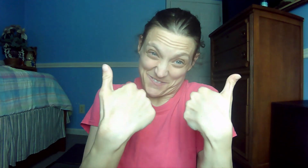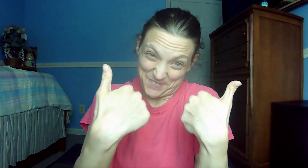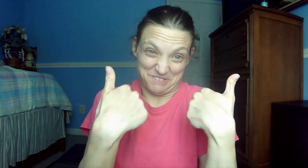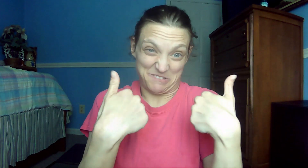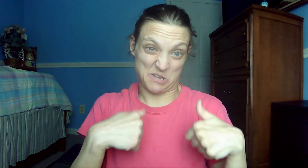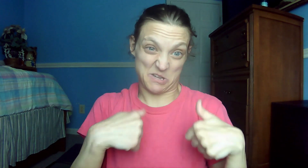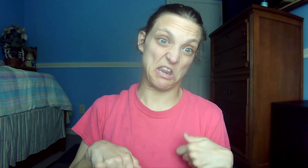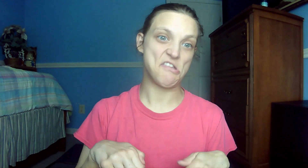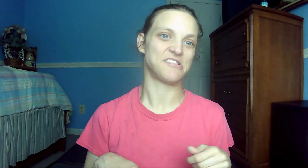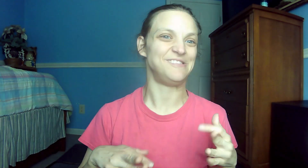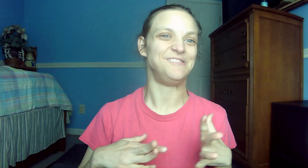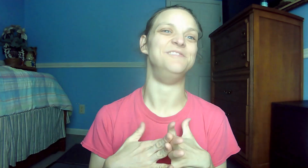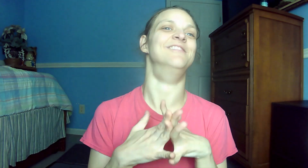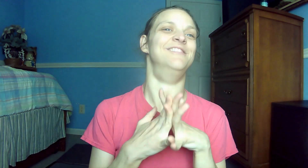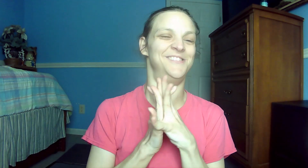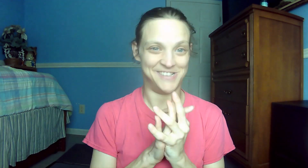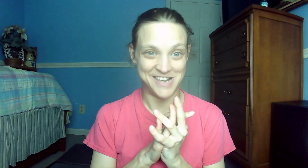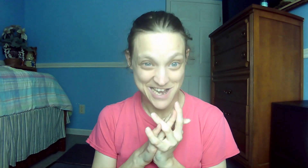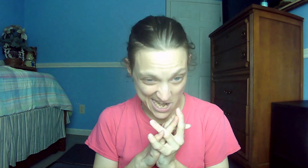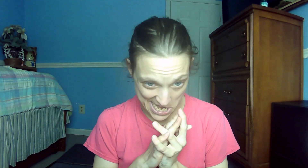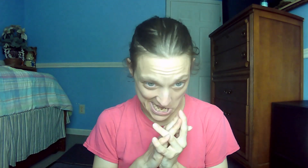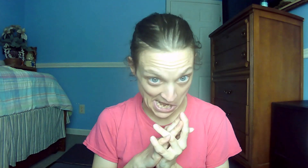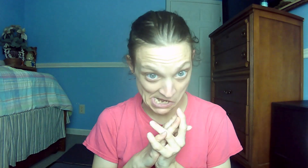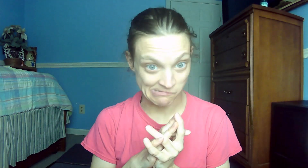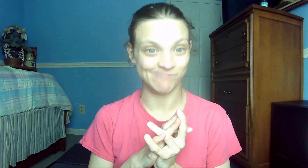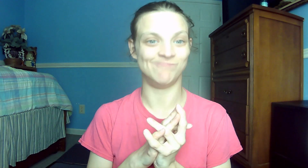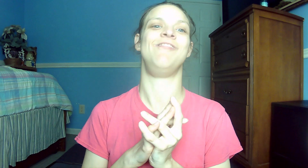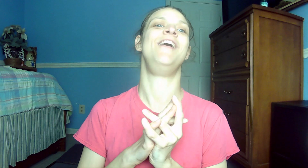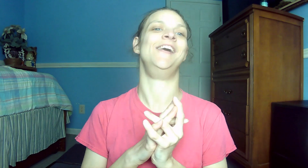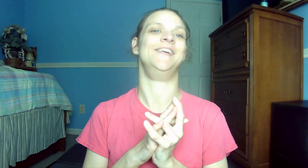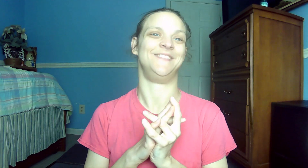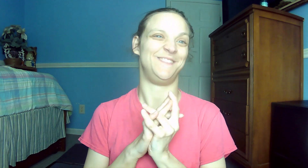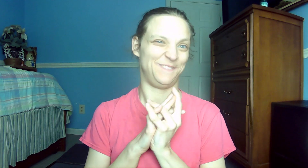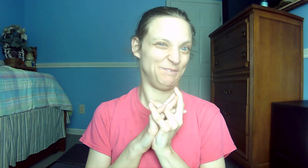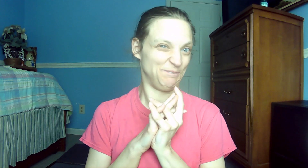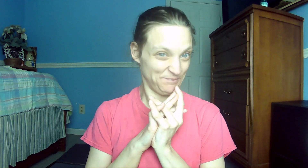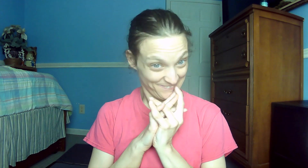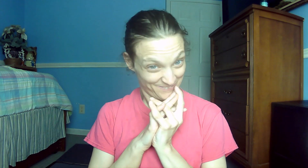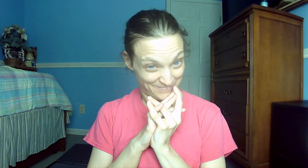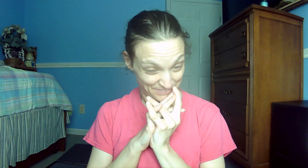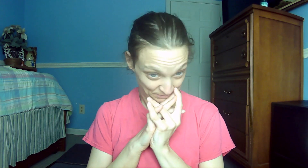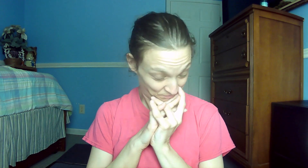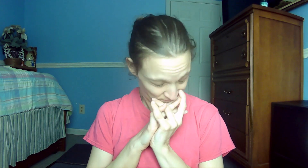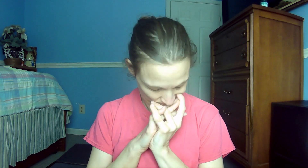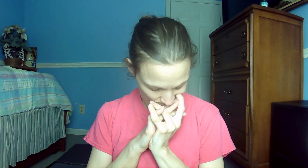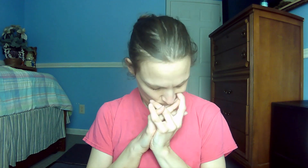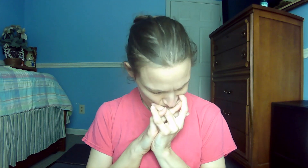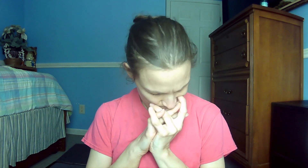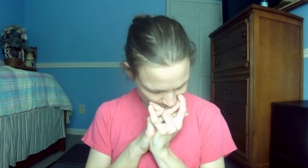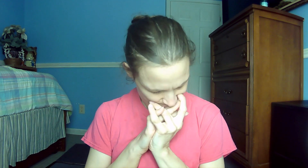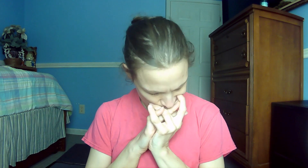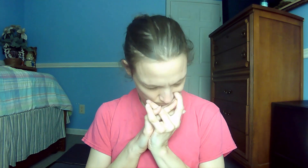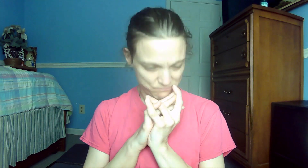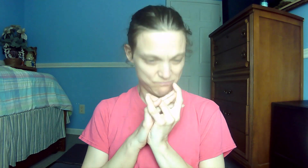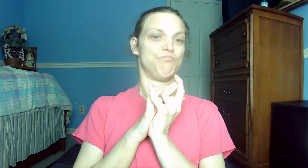to divide soul and spirit, joints and marrow. It judges the thoughts and attitudes of the heart. 40.